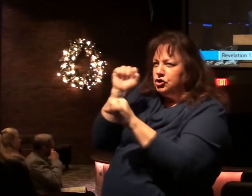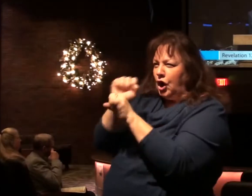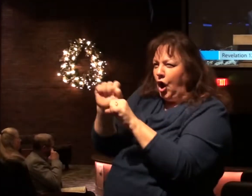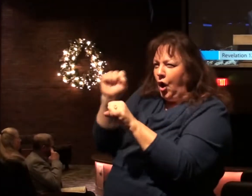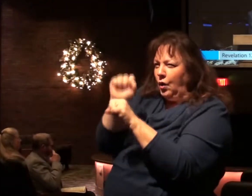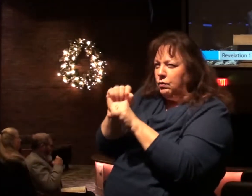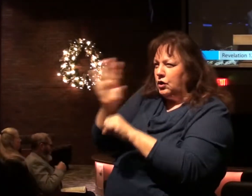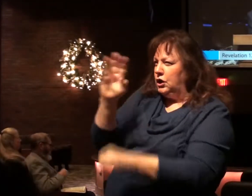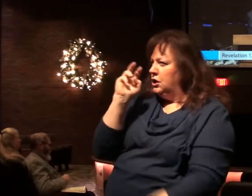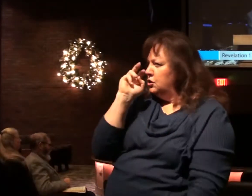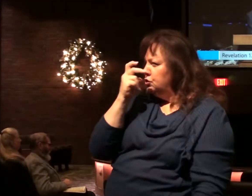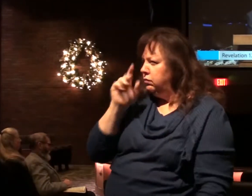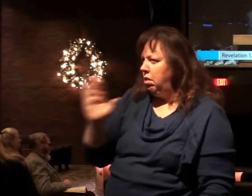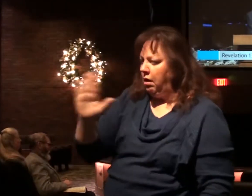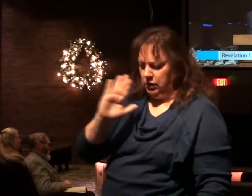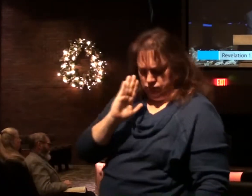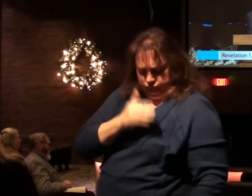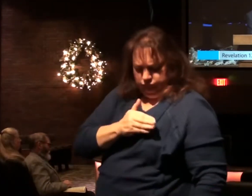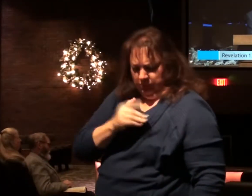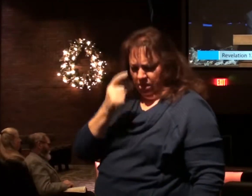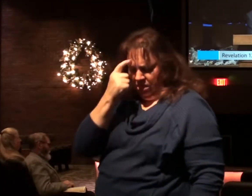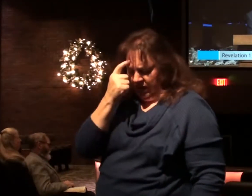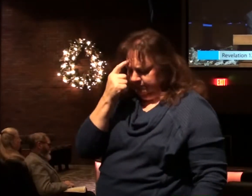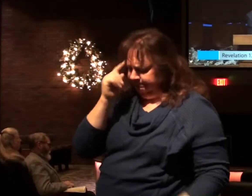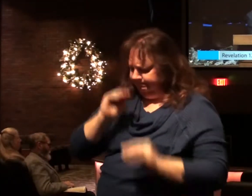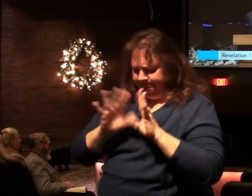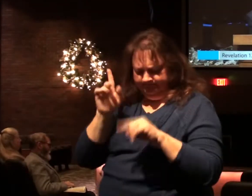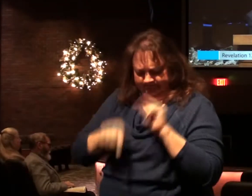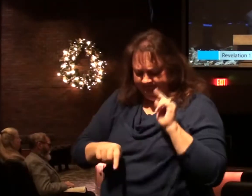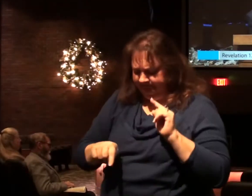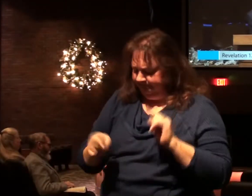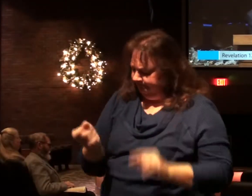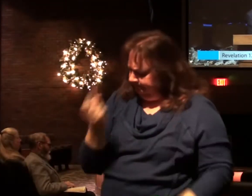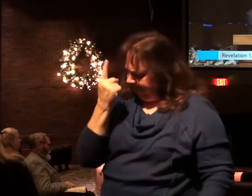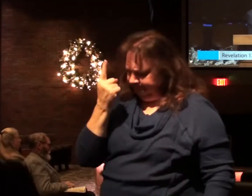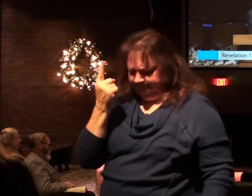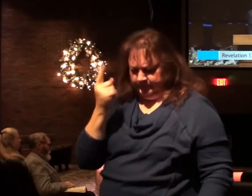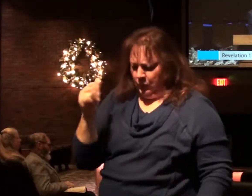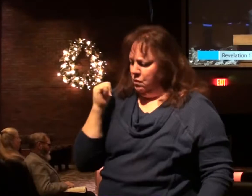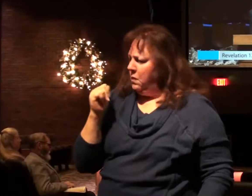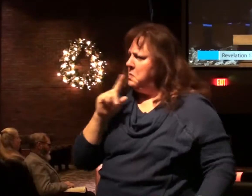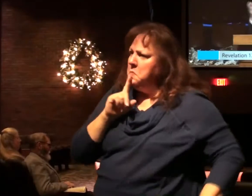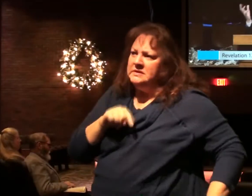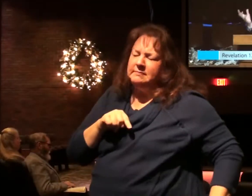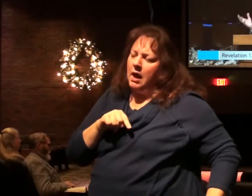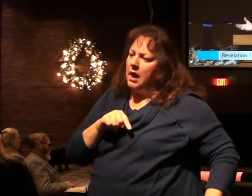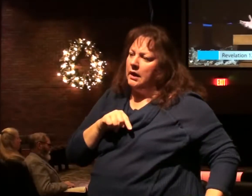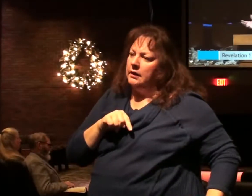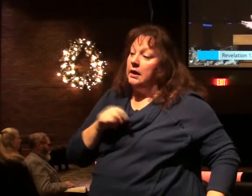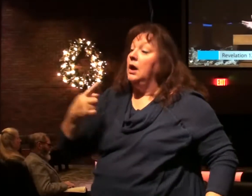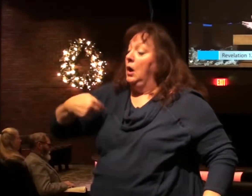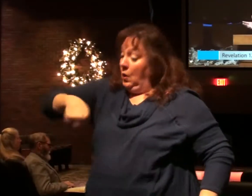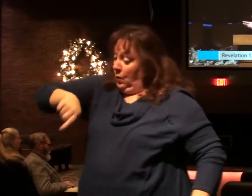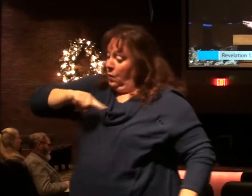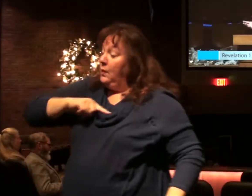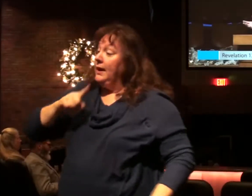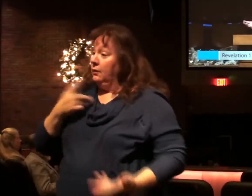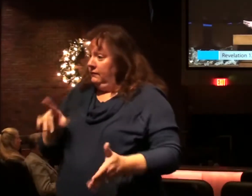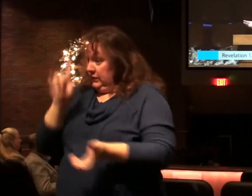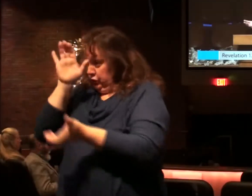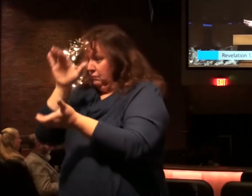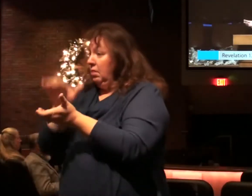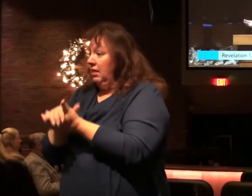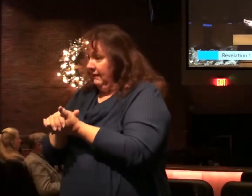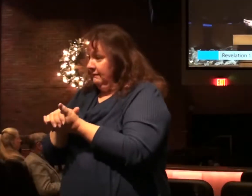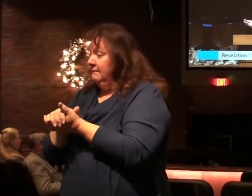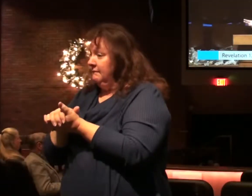to blind your heart and your thinking so you won't respond to the gospel. We who have believed in Christ,